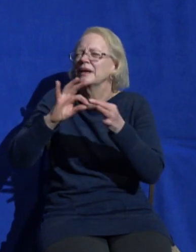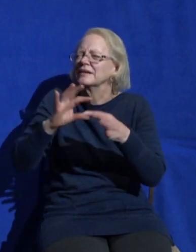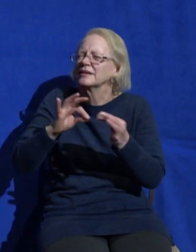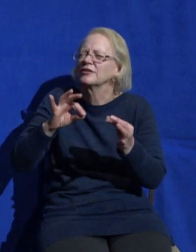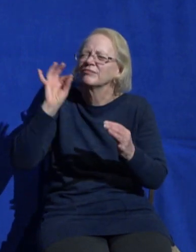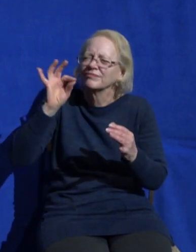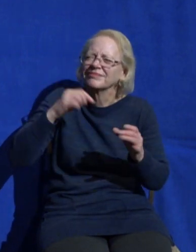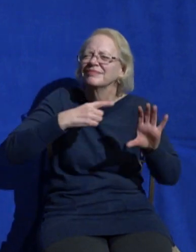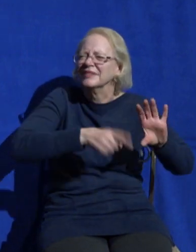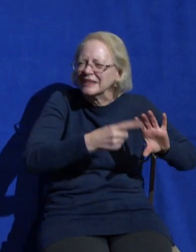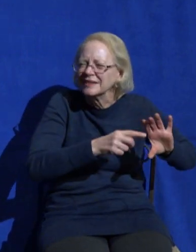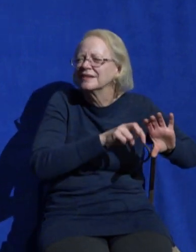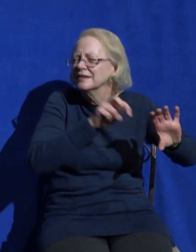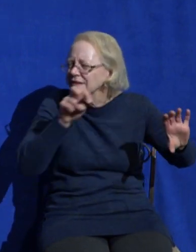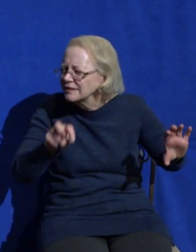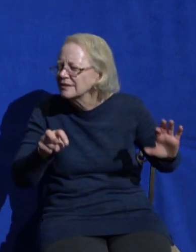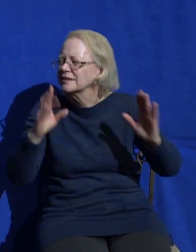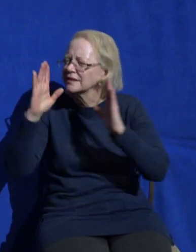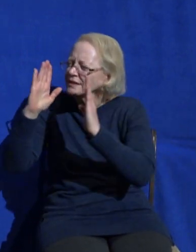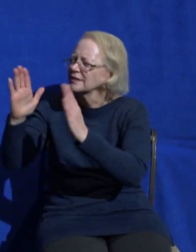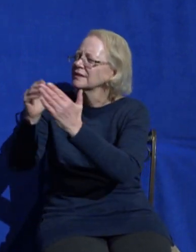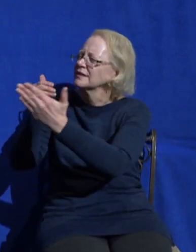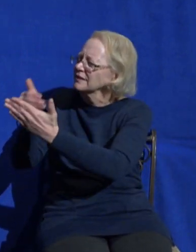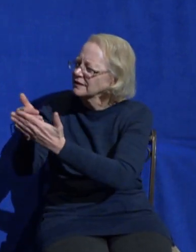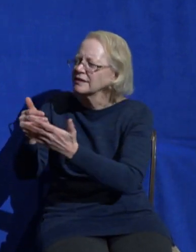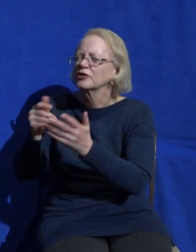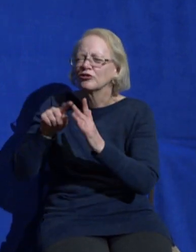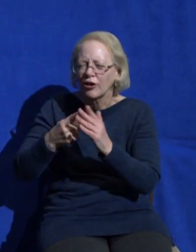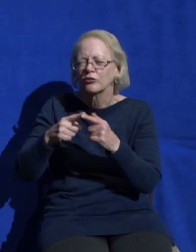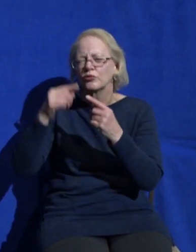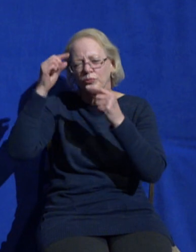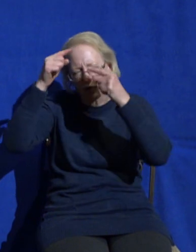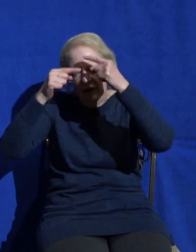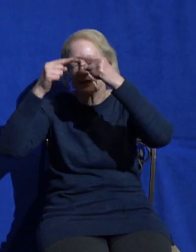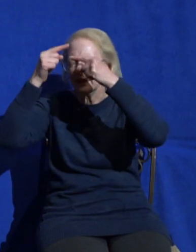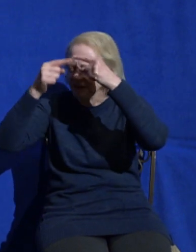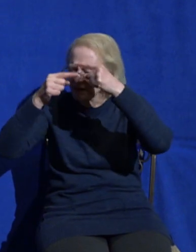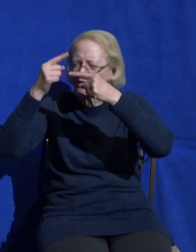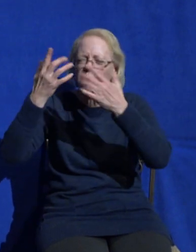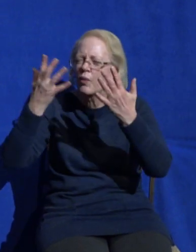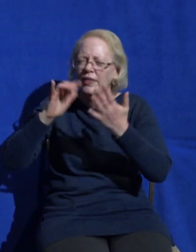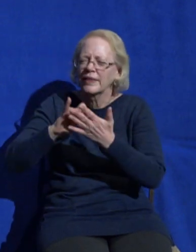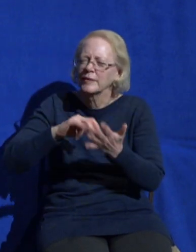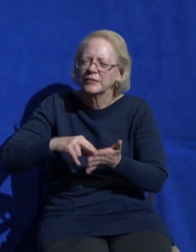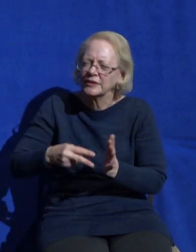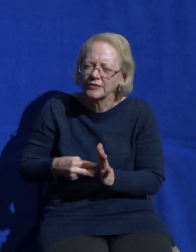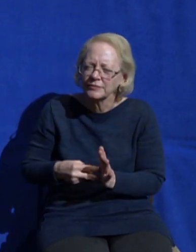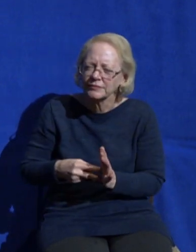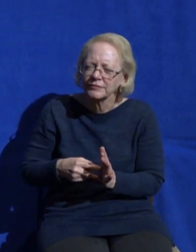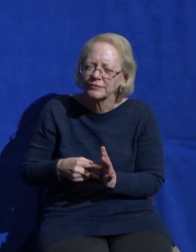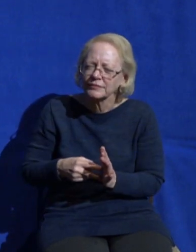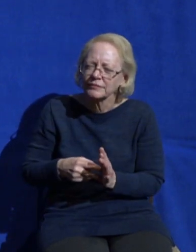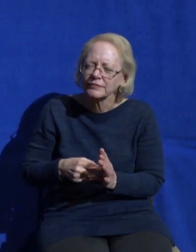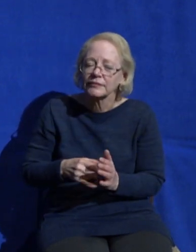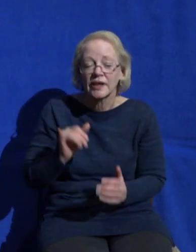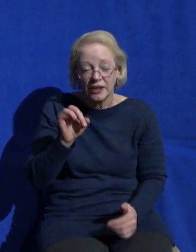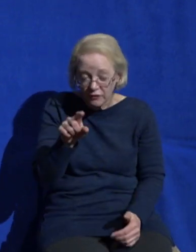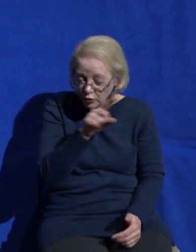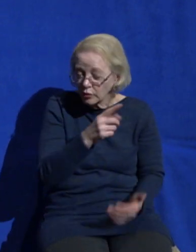trust in Jesus as your savior and king but you want to begin a personal relationship with God today then I want to invite you to do two